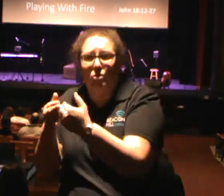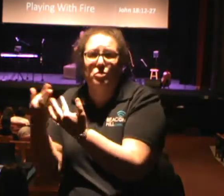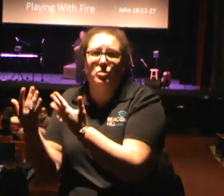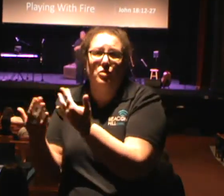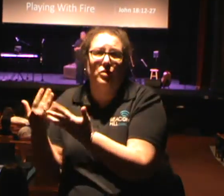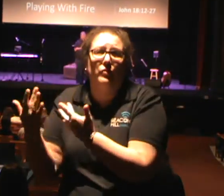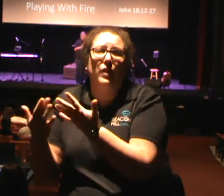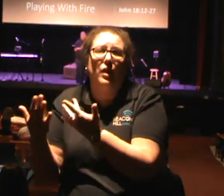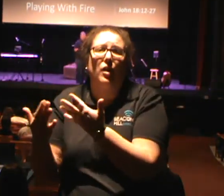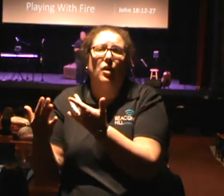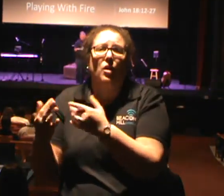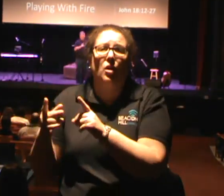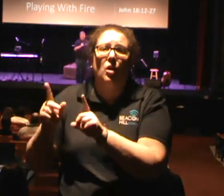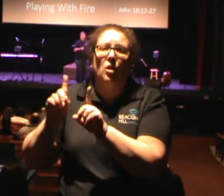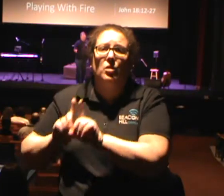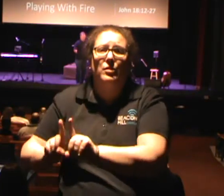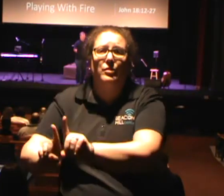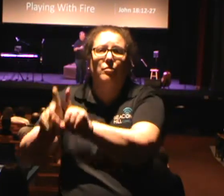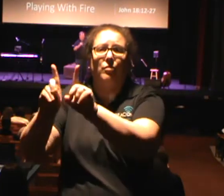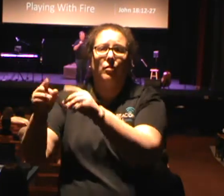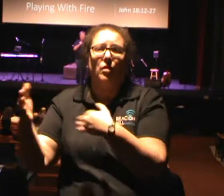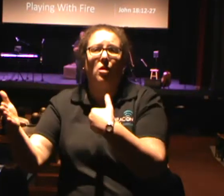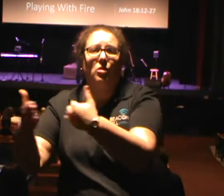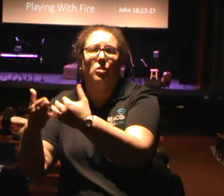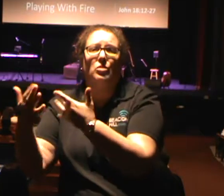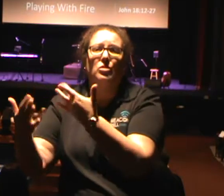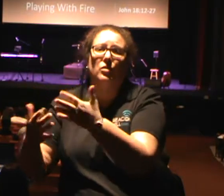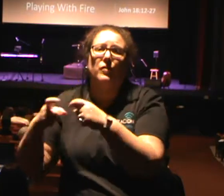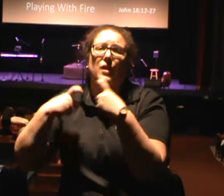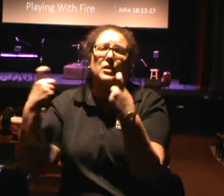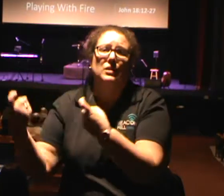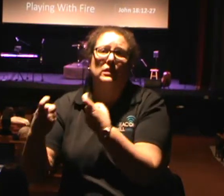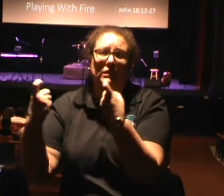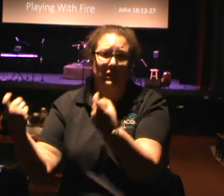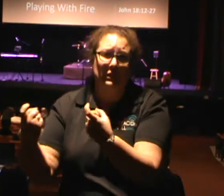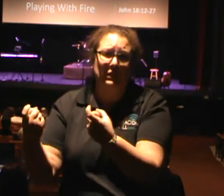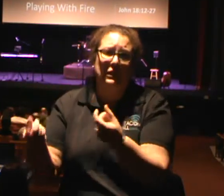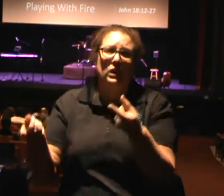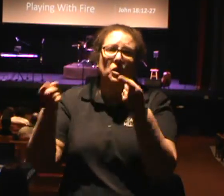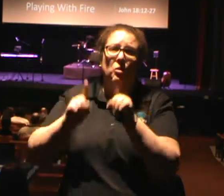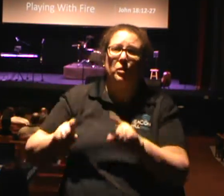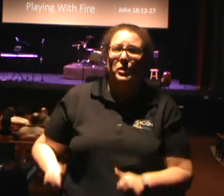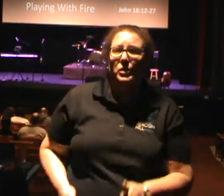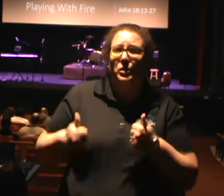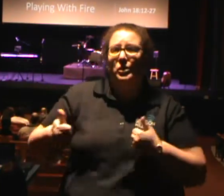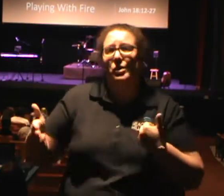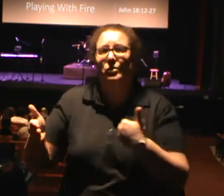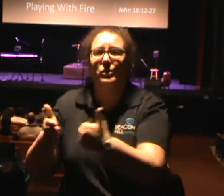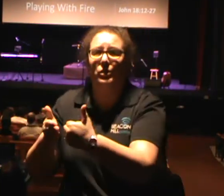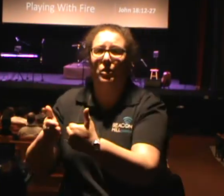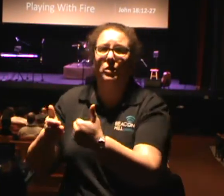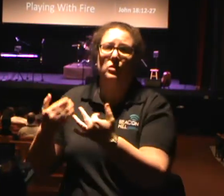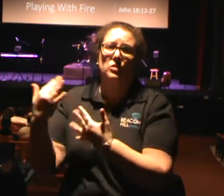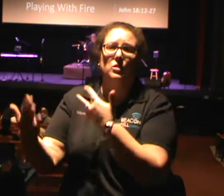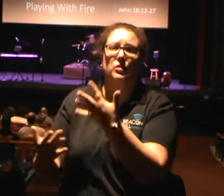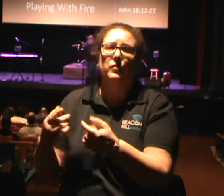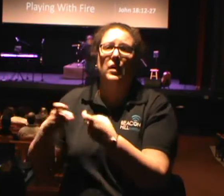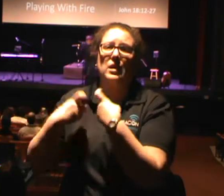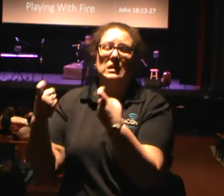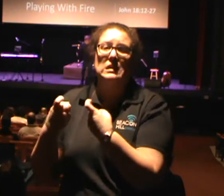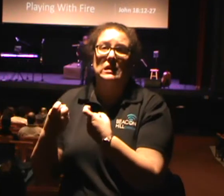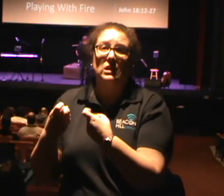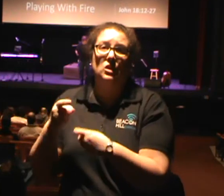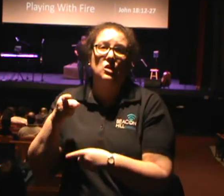They're walking too close to the fire of sin, and when you walk too close to the fire, you're eventually